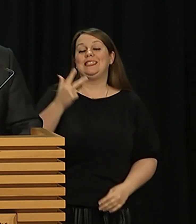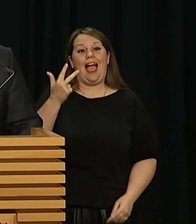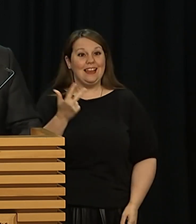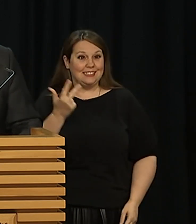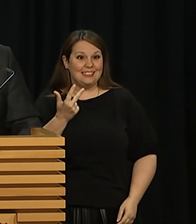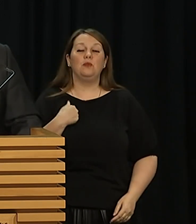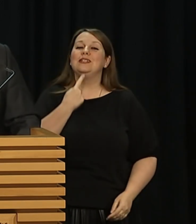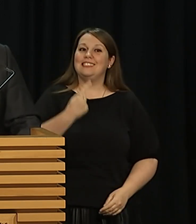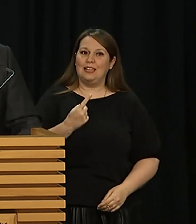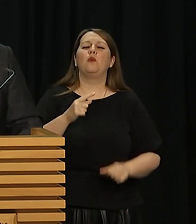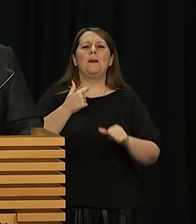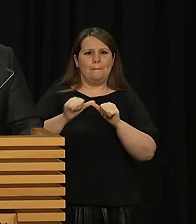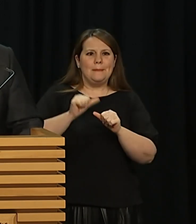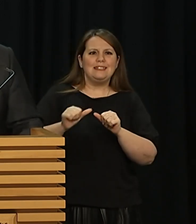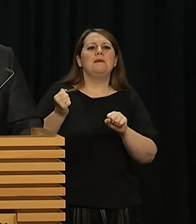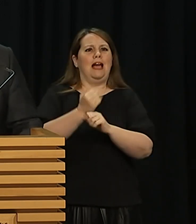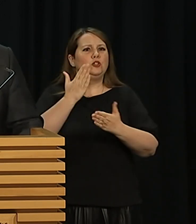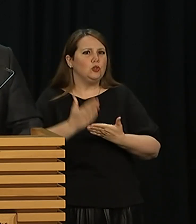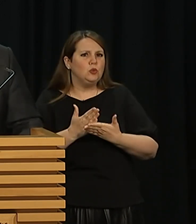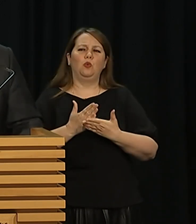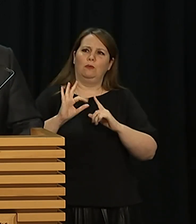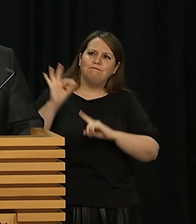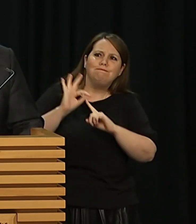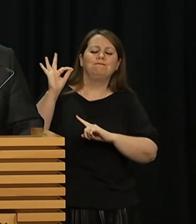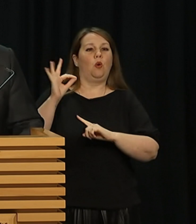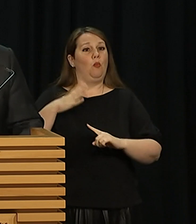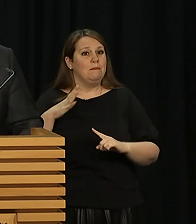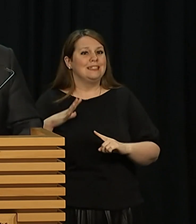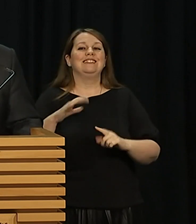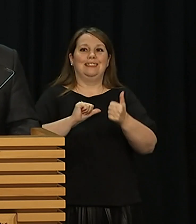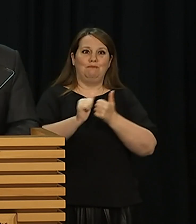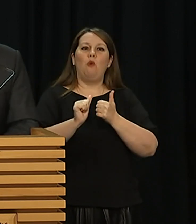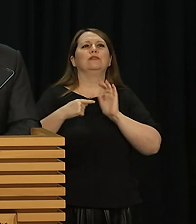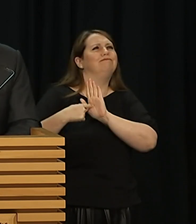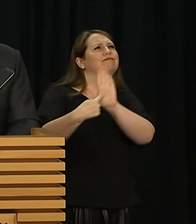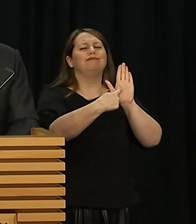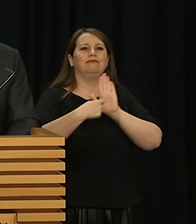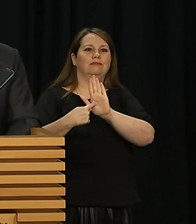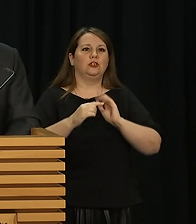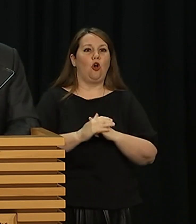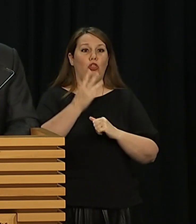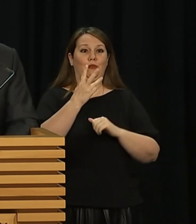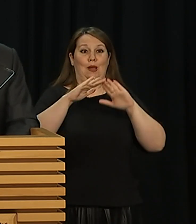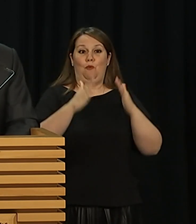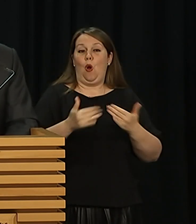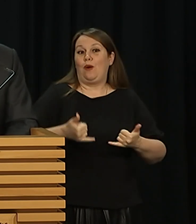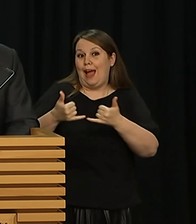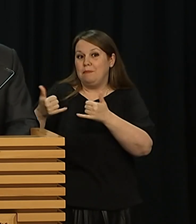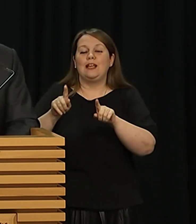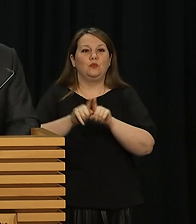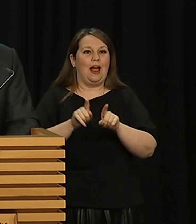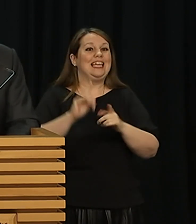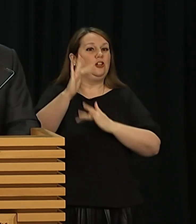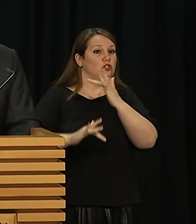wanted to better value and make visible women's sport. And with three World Cups and the International Working Group on Women in Sport, which